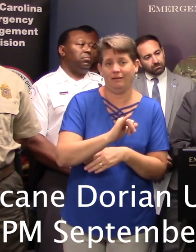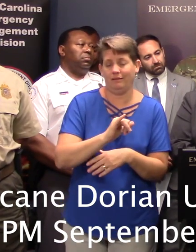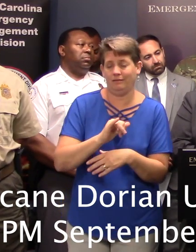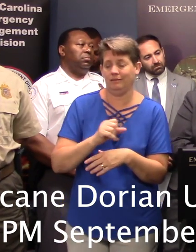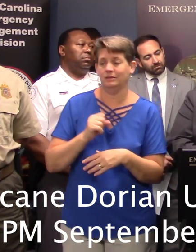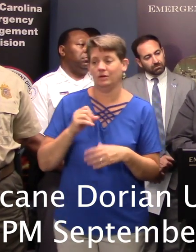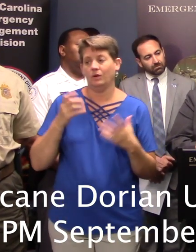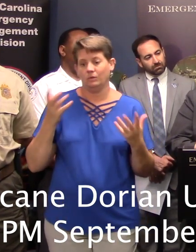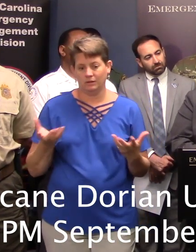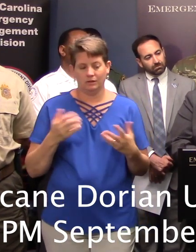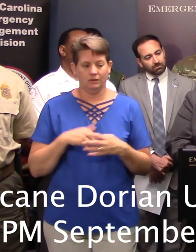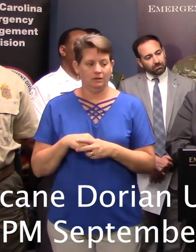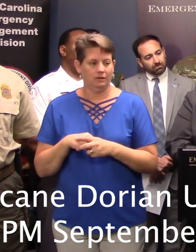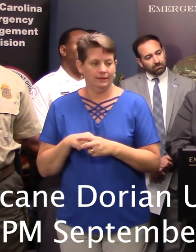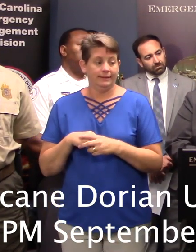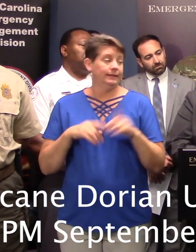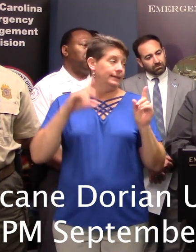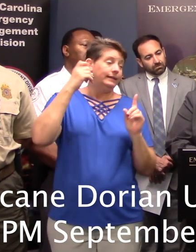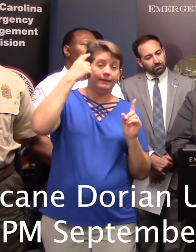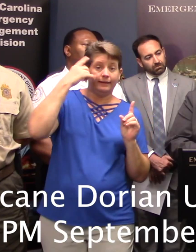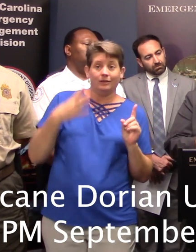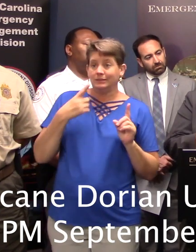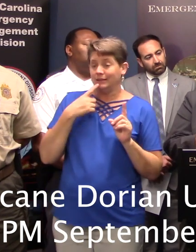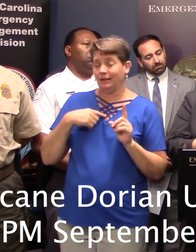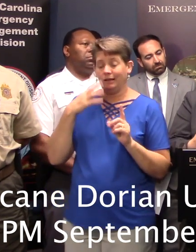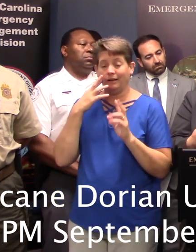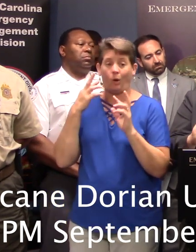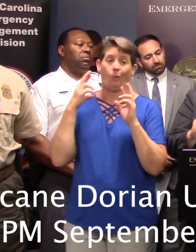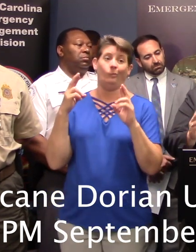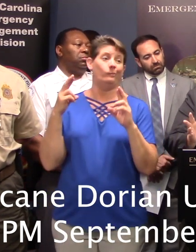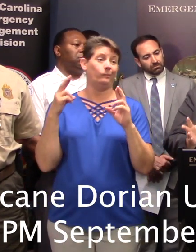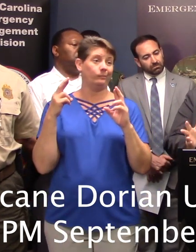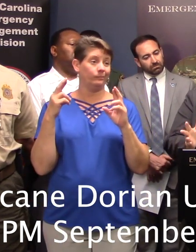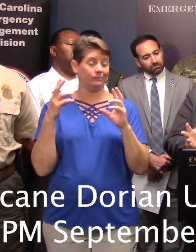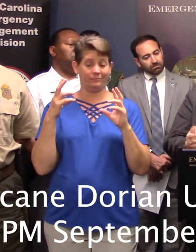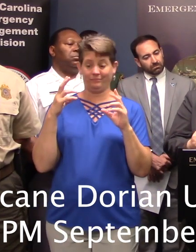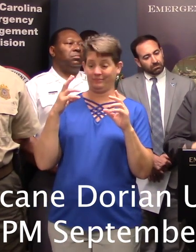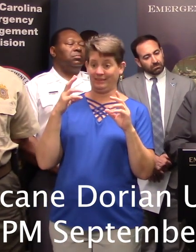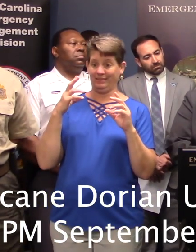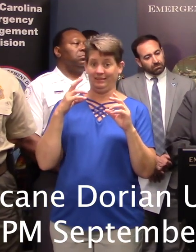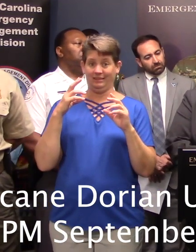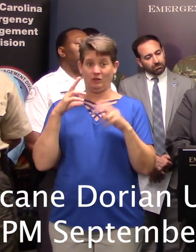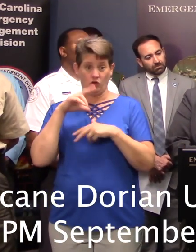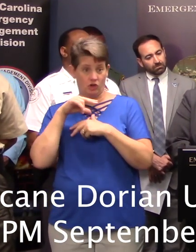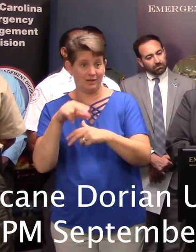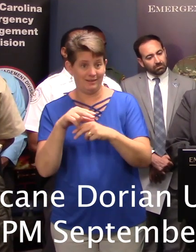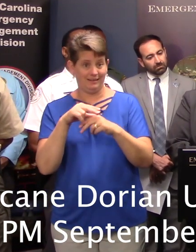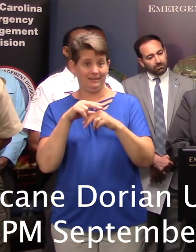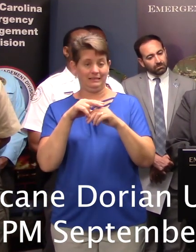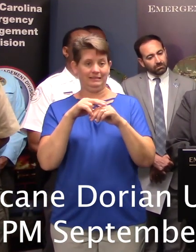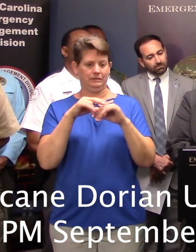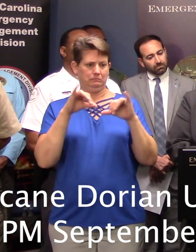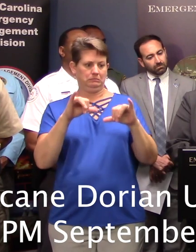you know, as the governor mentioned, we're hopeful that the storm either stays far enough away to minimize the storm surge